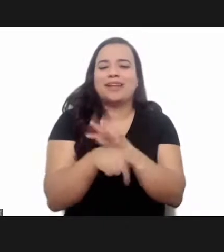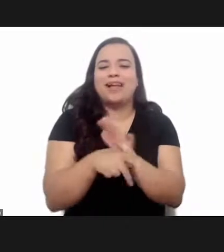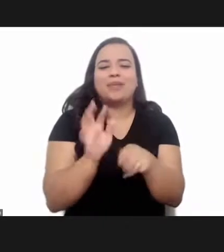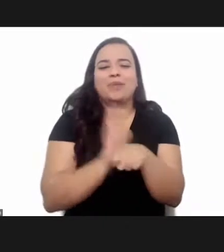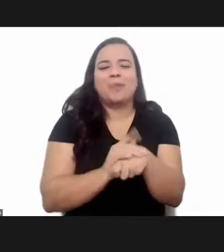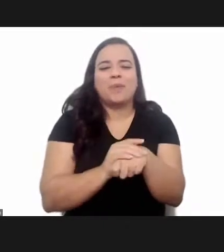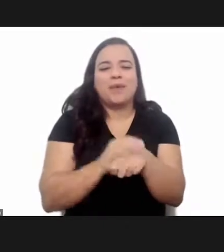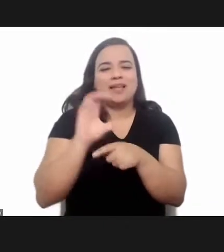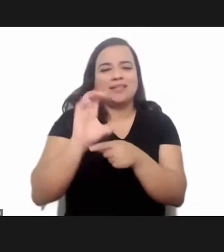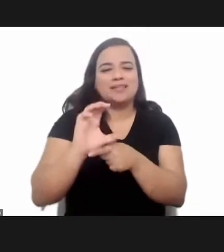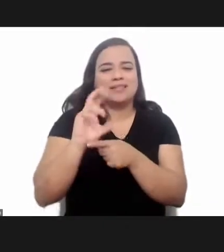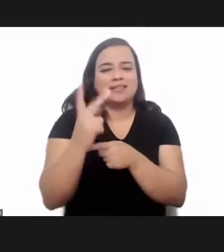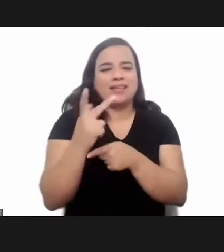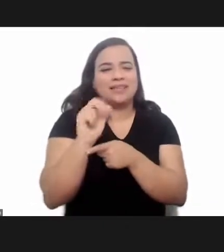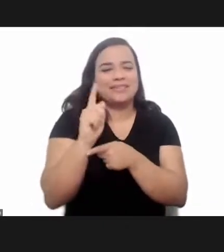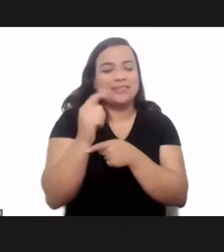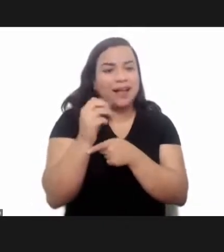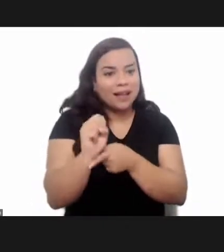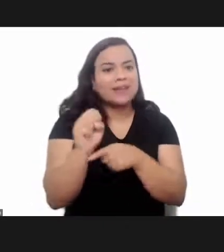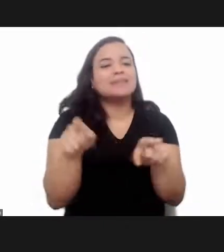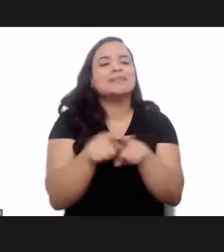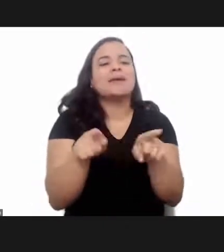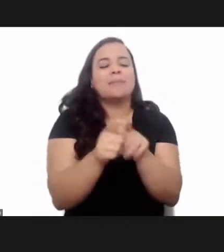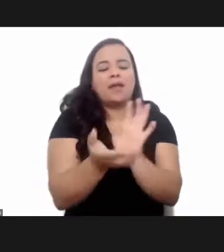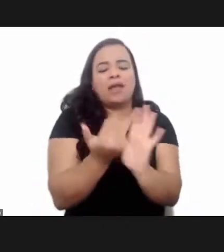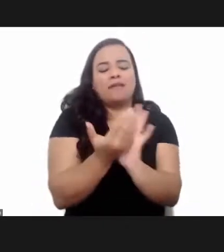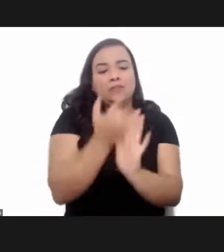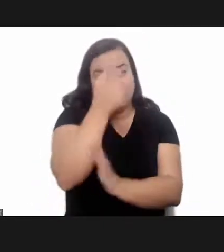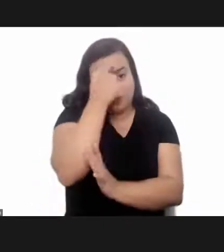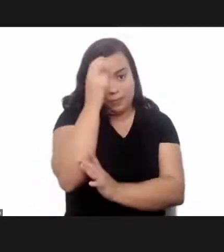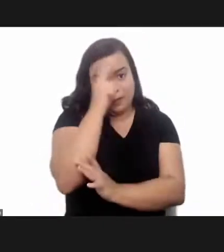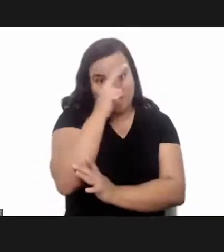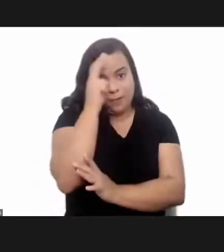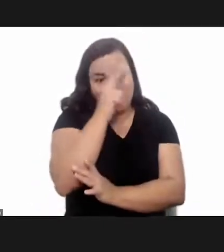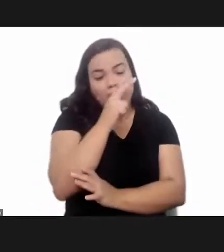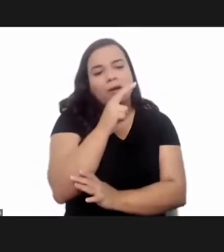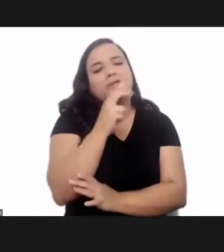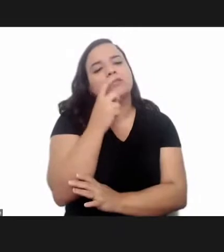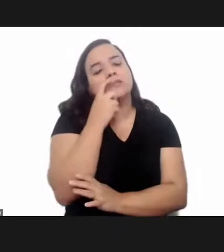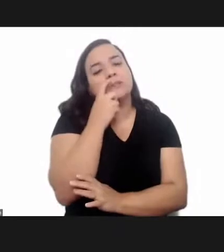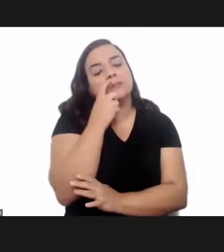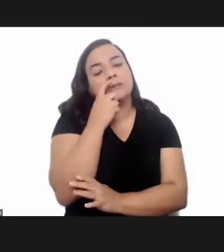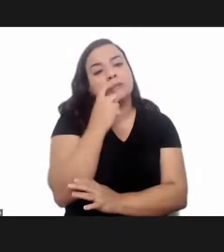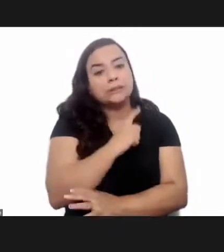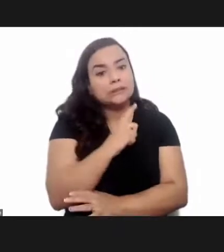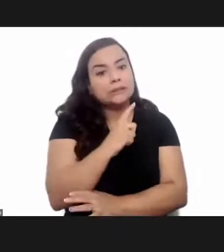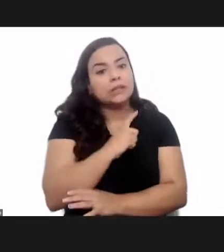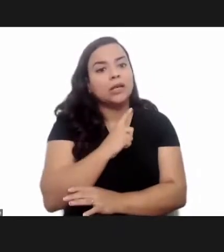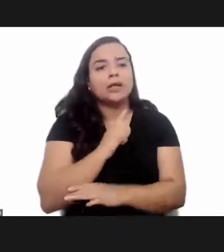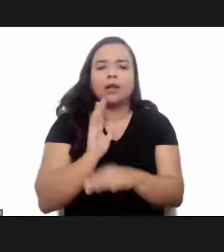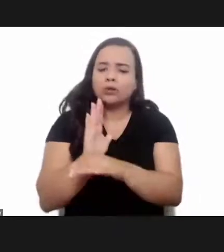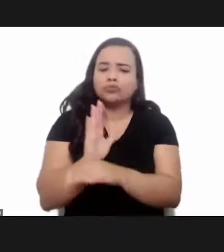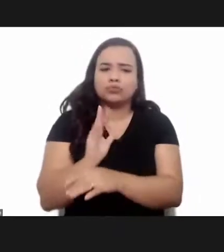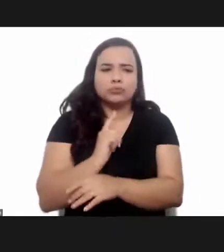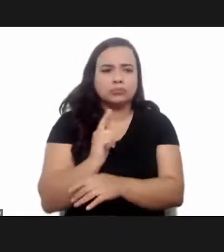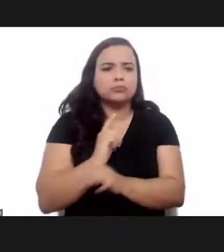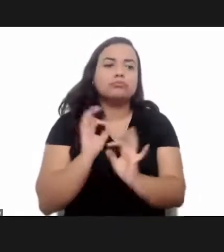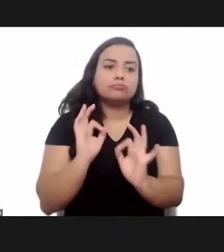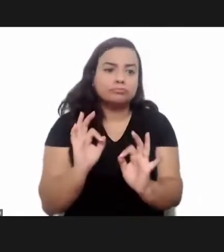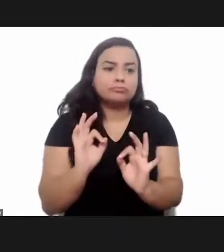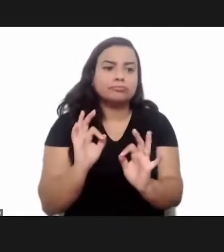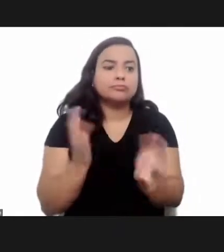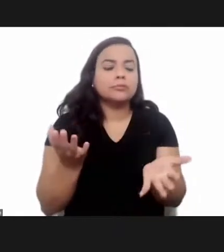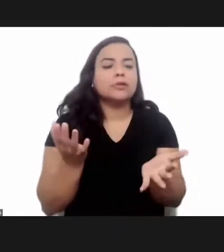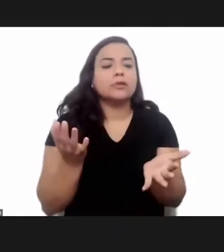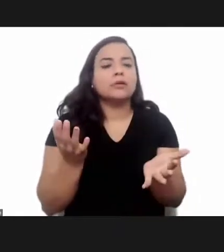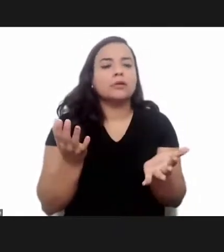and chagas disease which continues to this day the annual meeting in the journal memorias also had its collaboration in